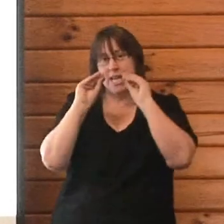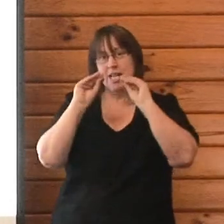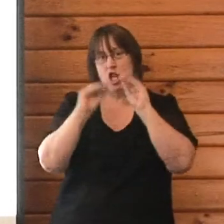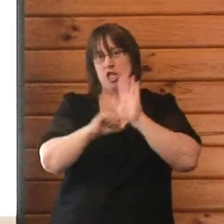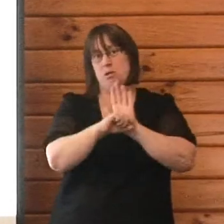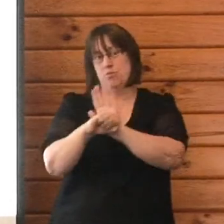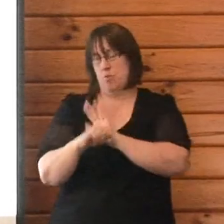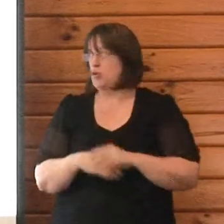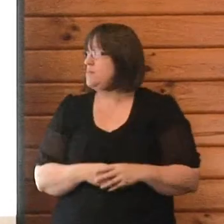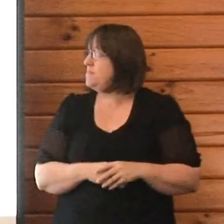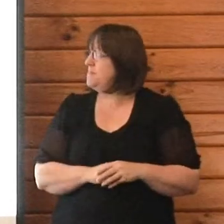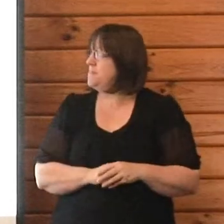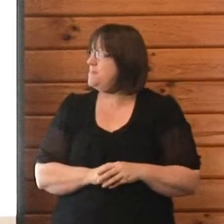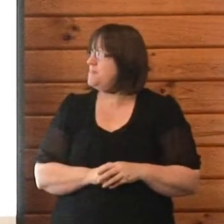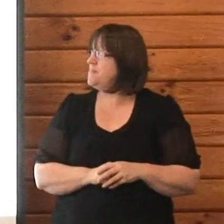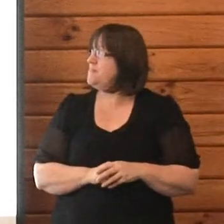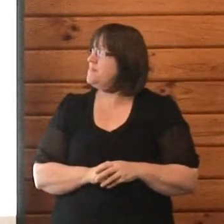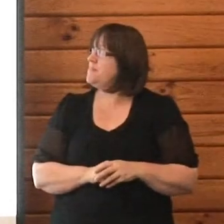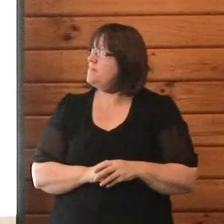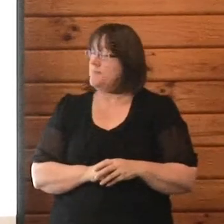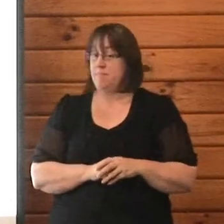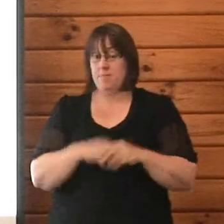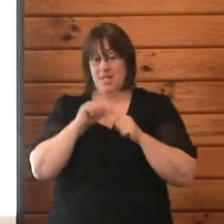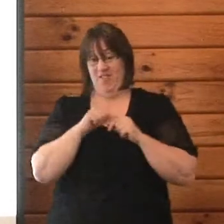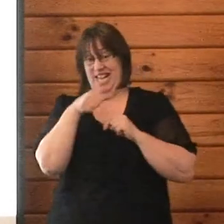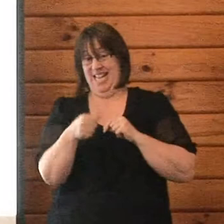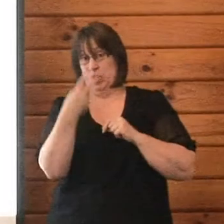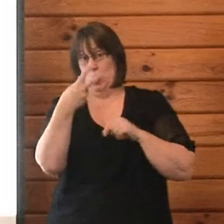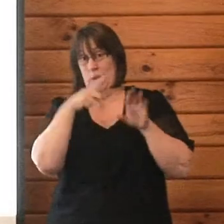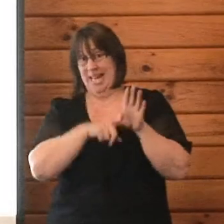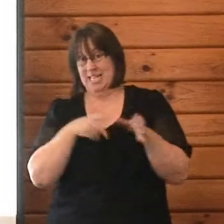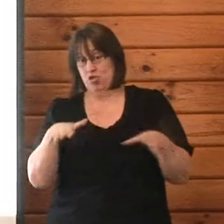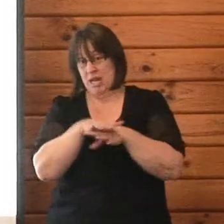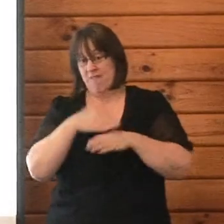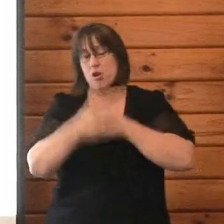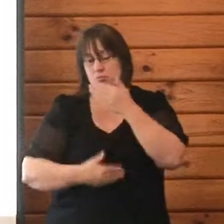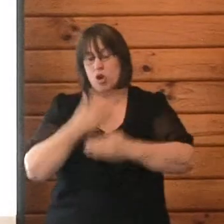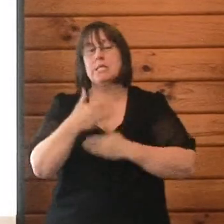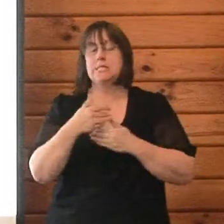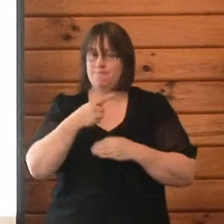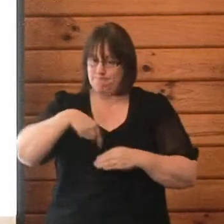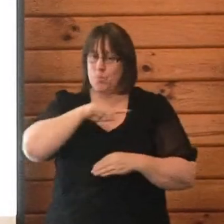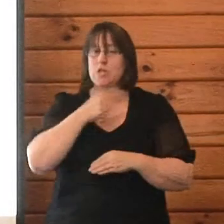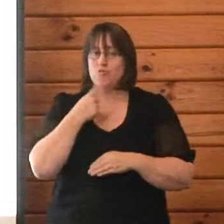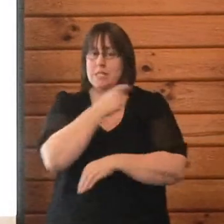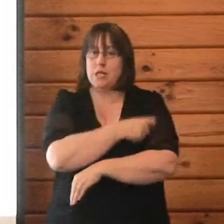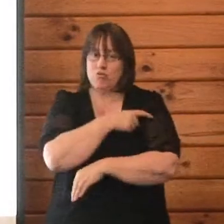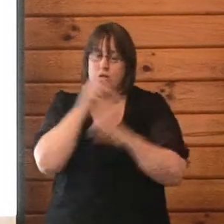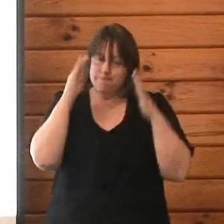So for the next two years in recovery, we are committed to recovery until the end of 2016.